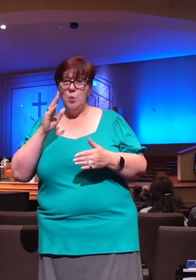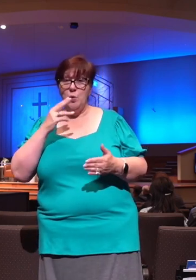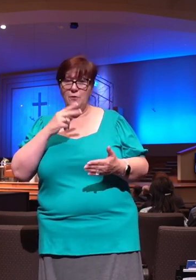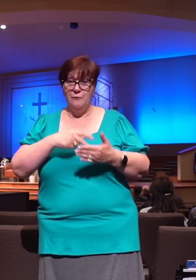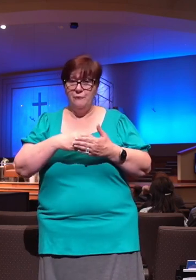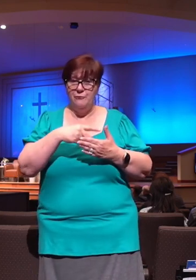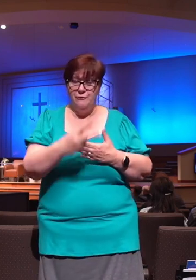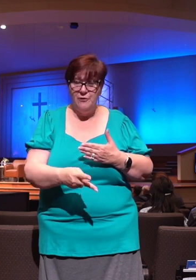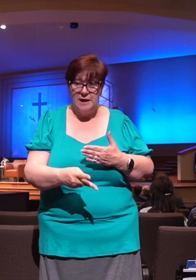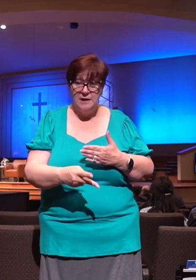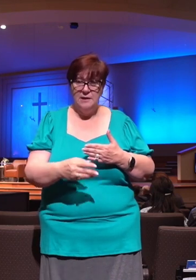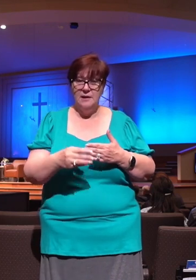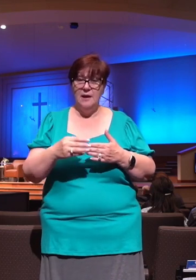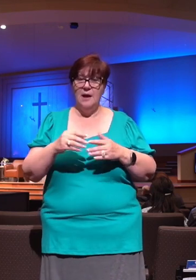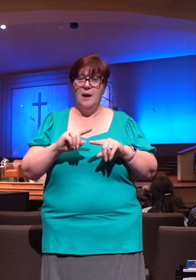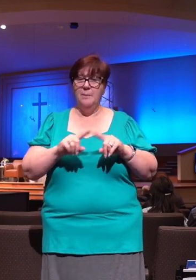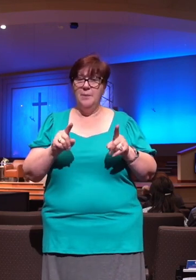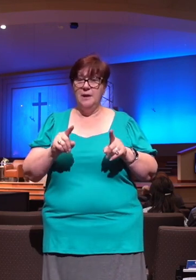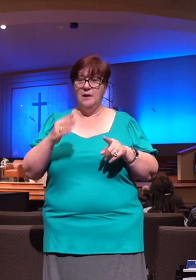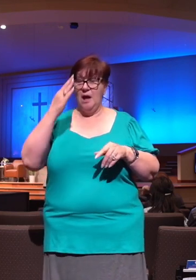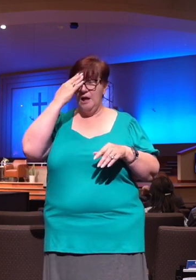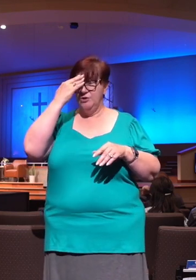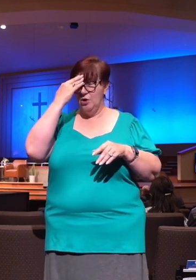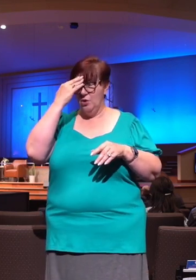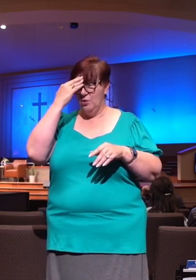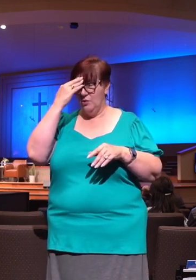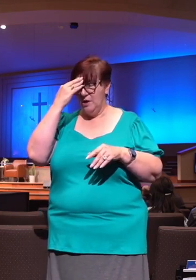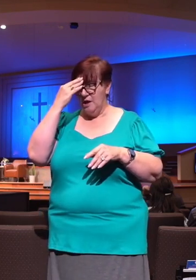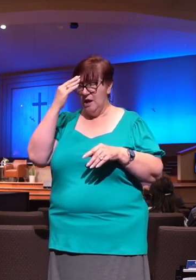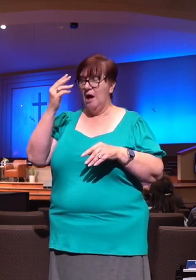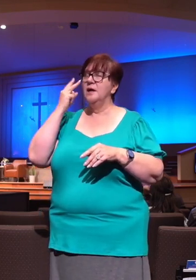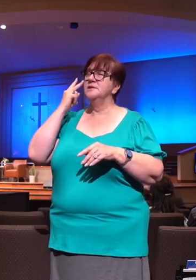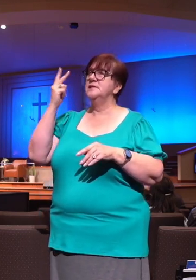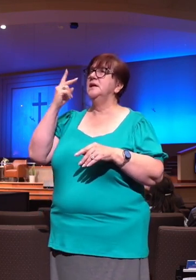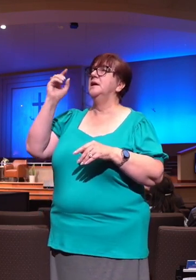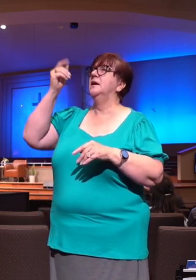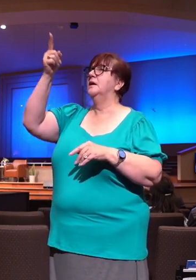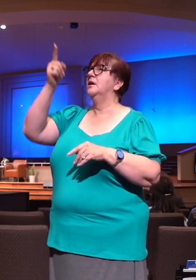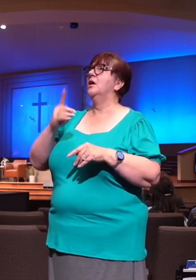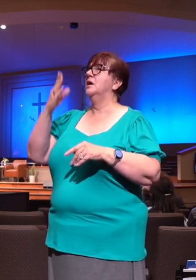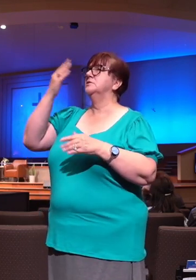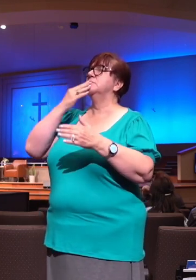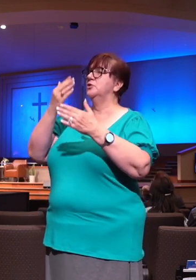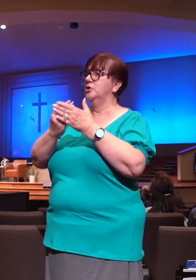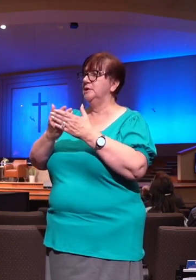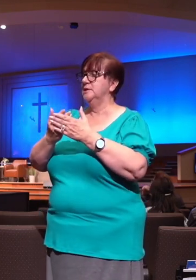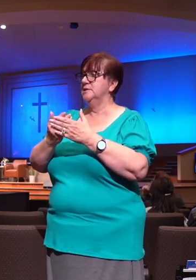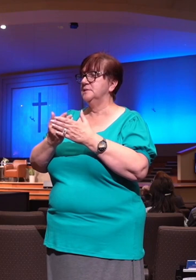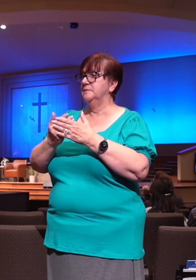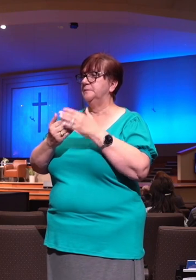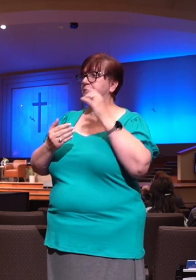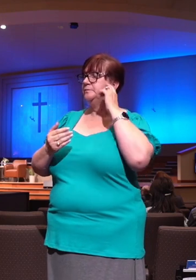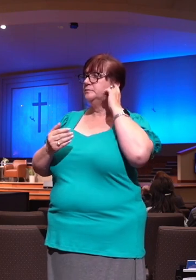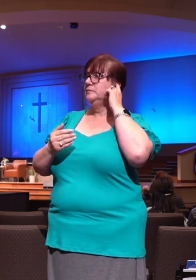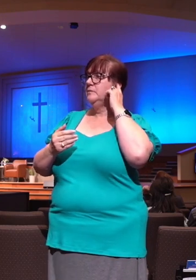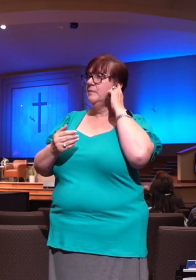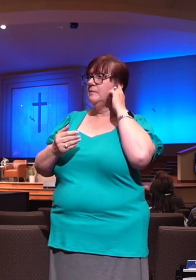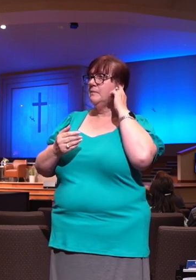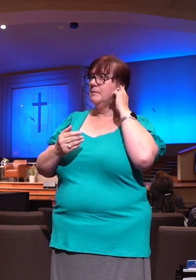from the promise of the goodness of God, you may find yourself, like the psalmist said, I would have fainted. I couldn't continue to go forward. But because